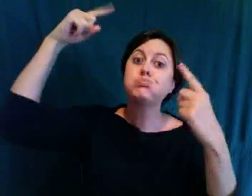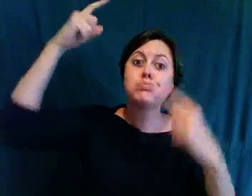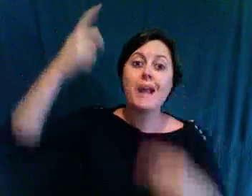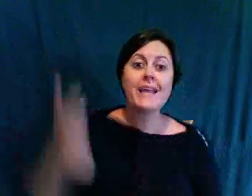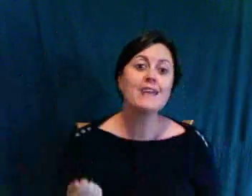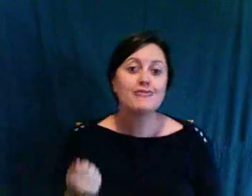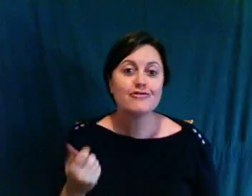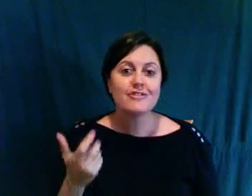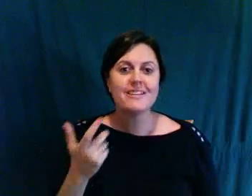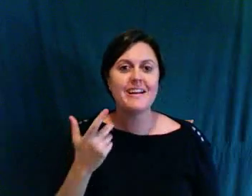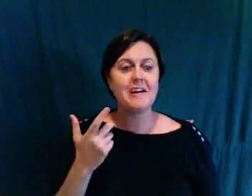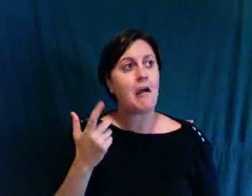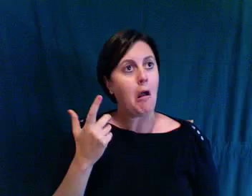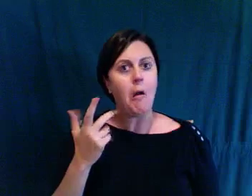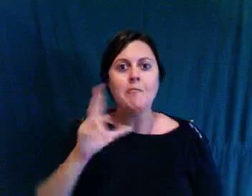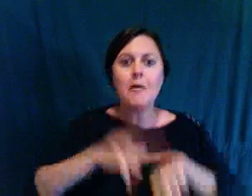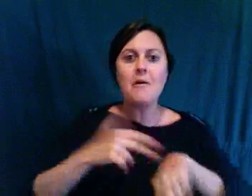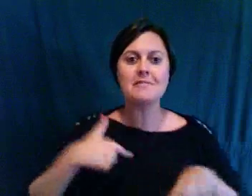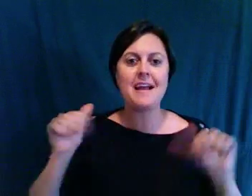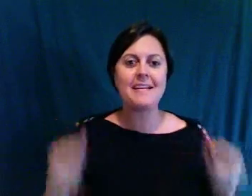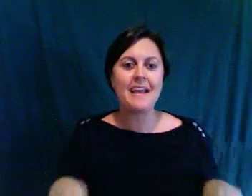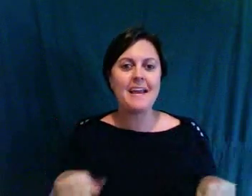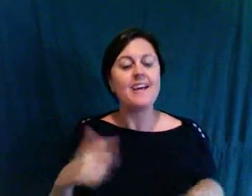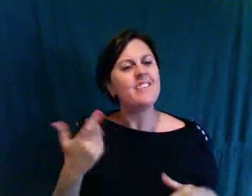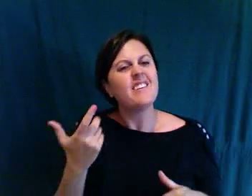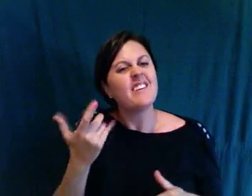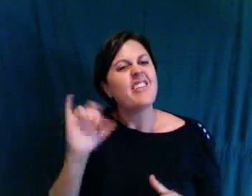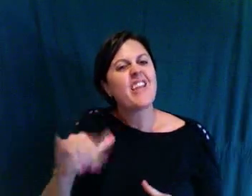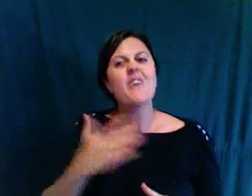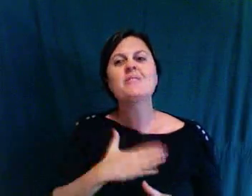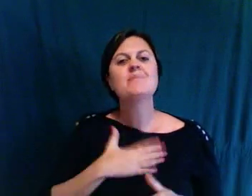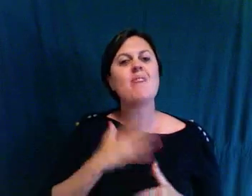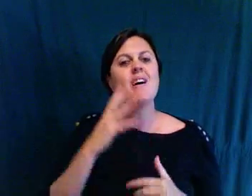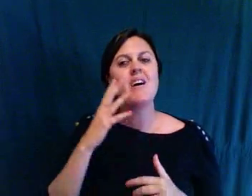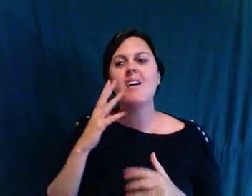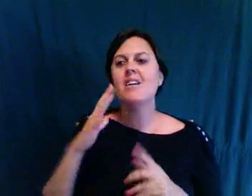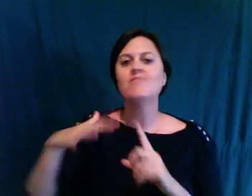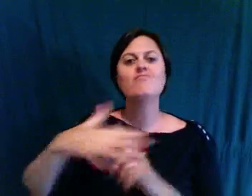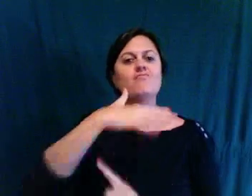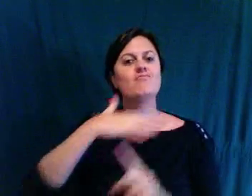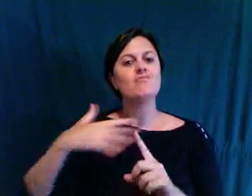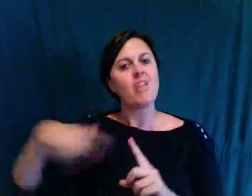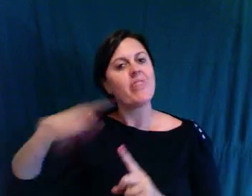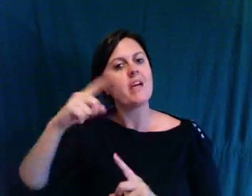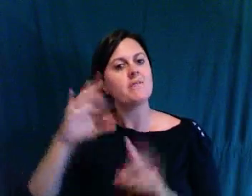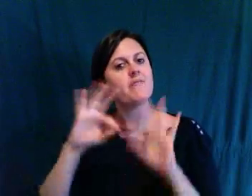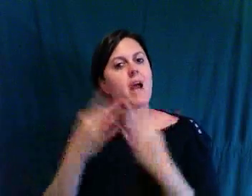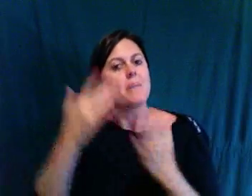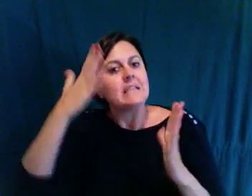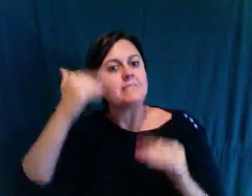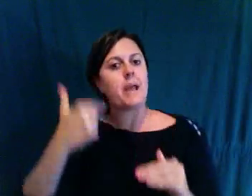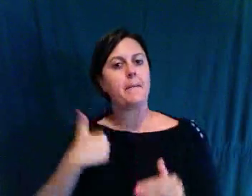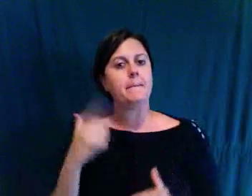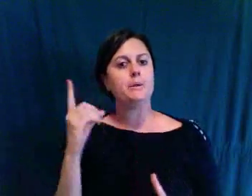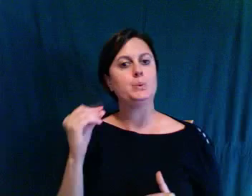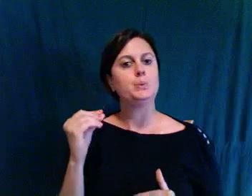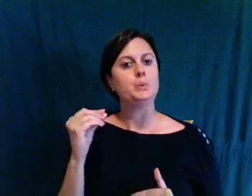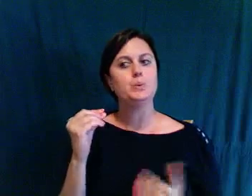mean, why can't a blind person do that? Because the expectation was that I could. And I tell you what, there was just